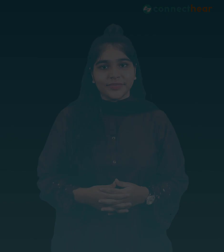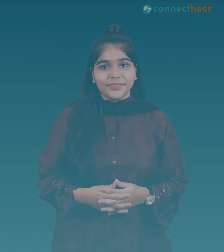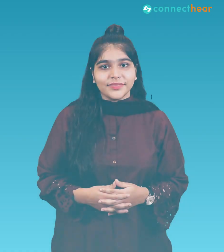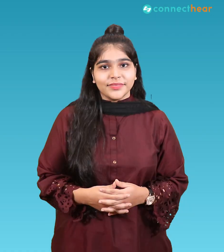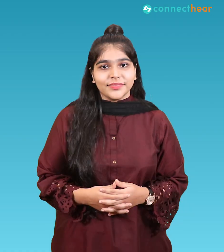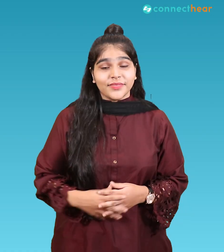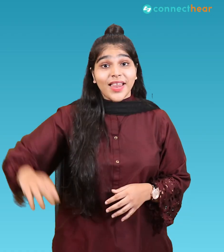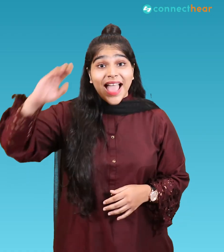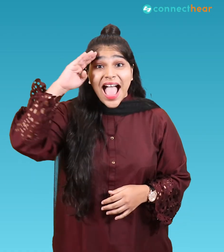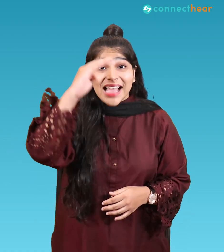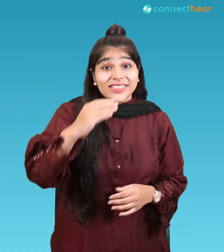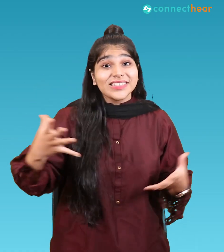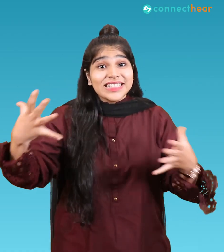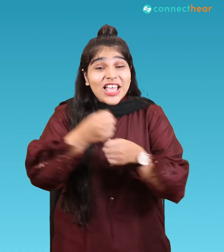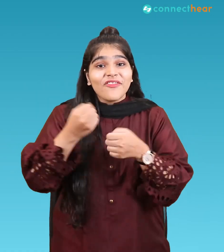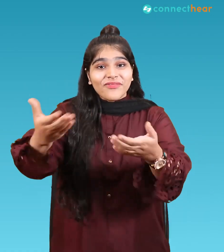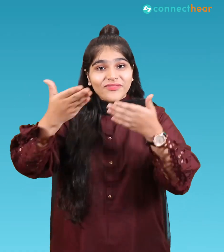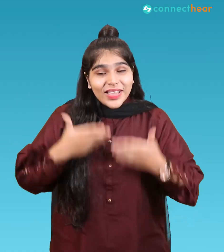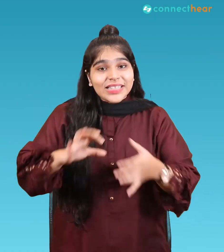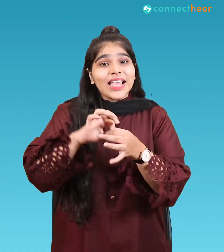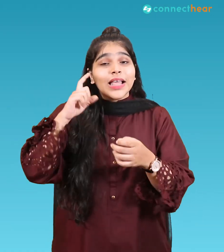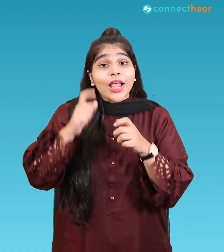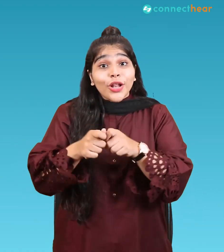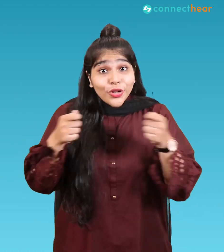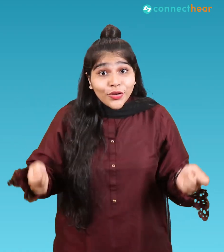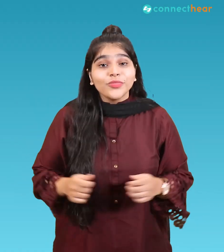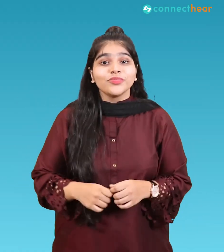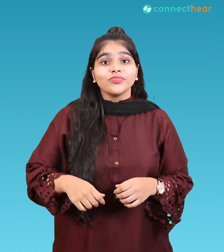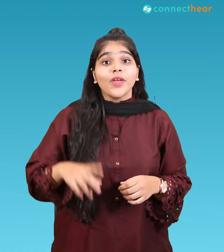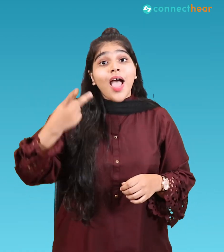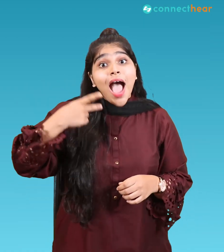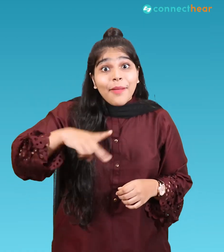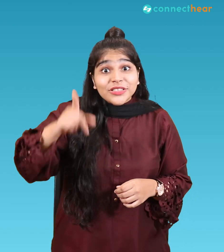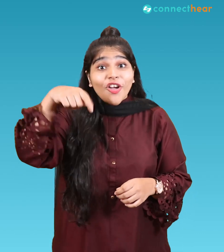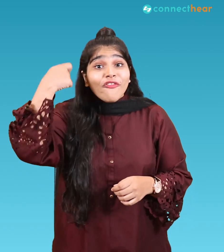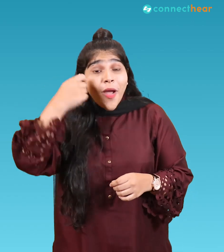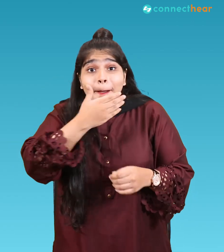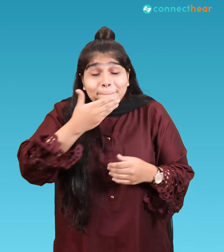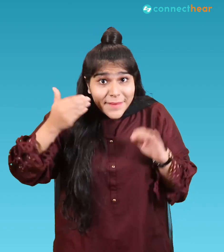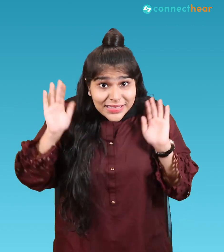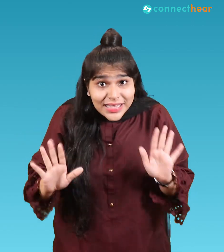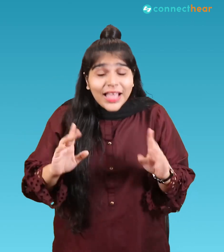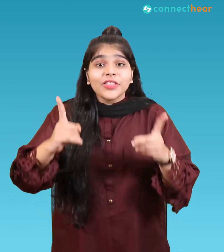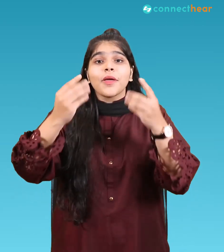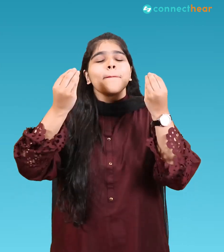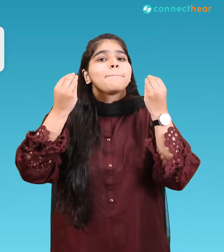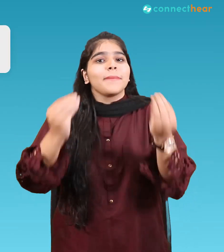Assalamu alaikum everyone and welcome back to connect news as always if you enjoy our videos make sure that you subscribe